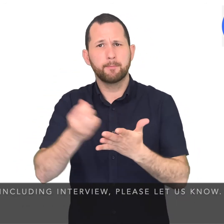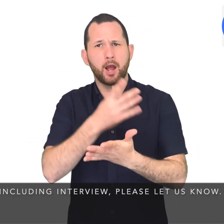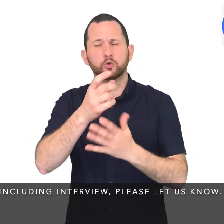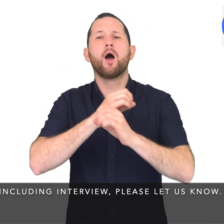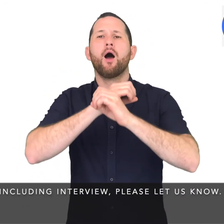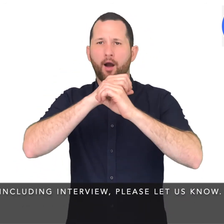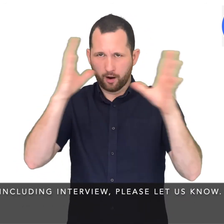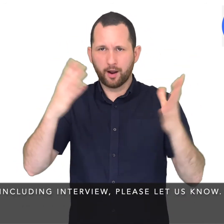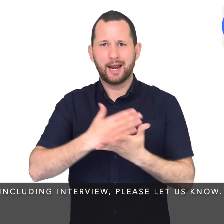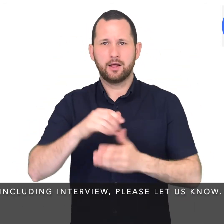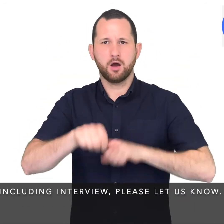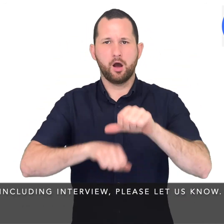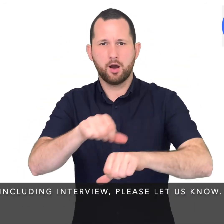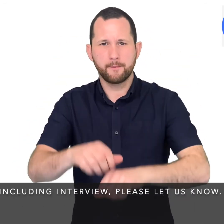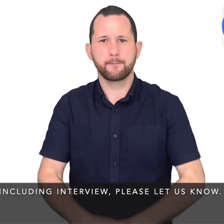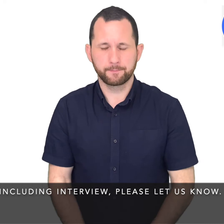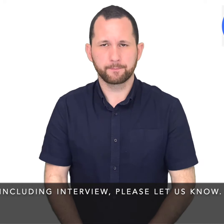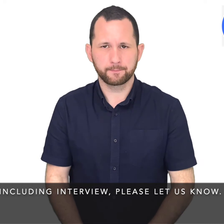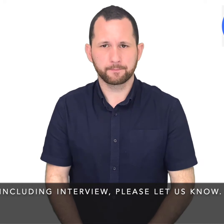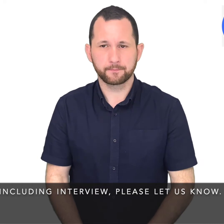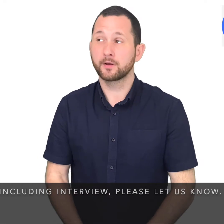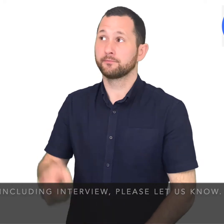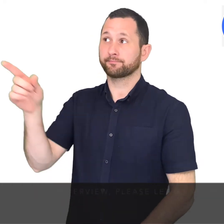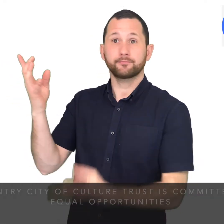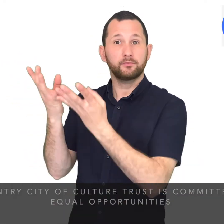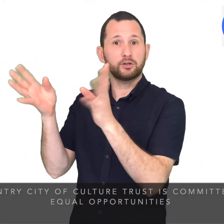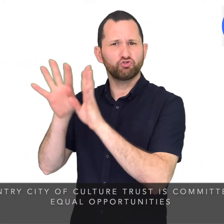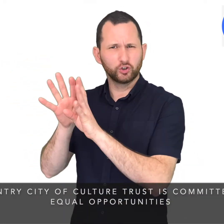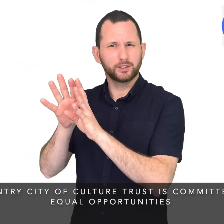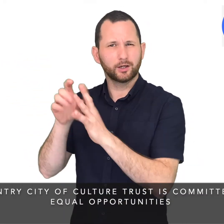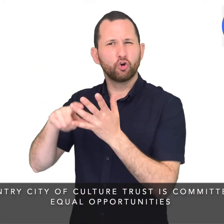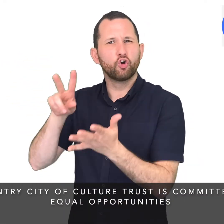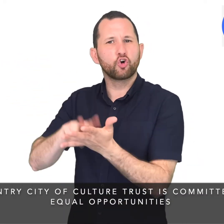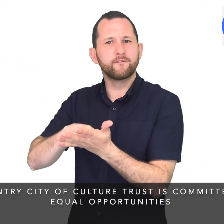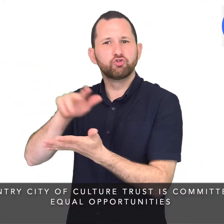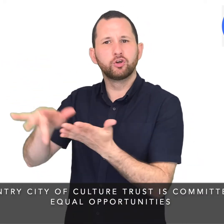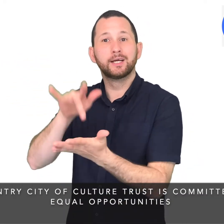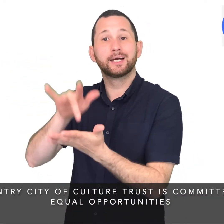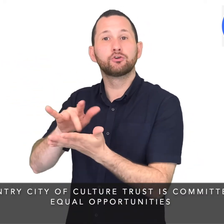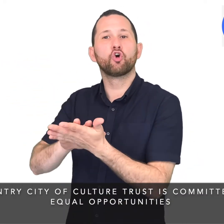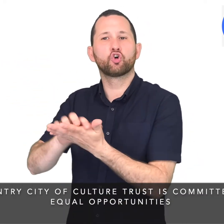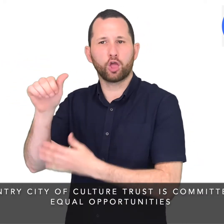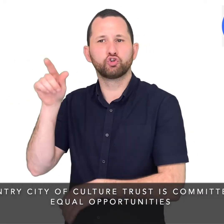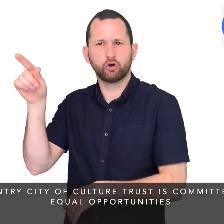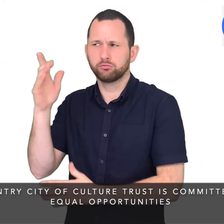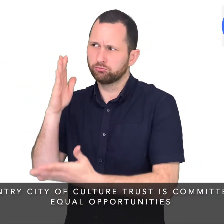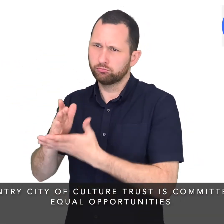of this process, including interview, please let us know. Coventry City of Culture Trust is committed